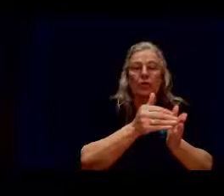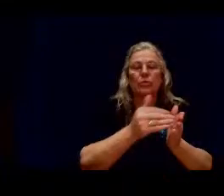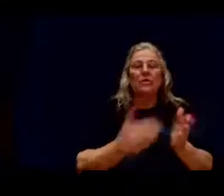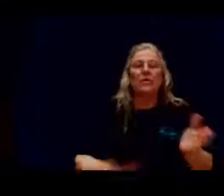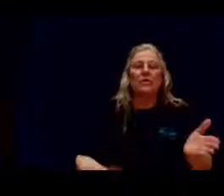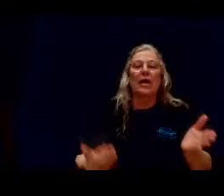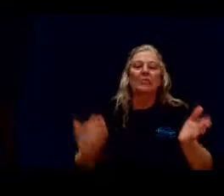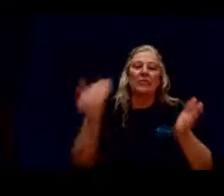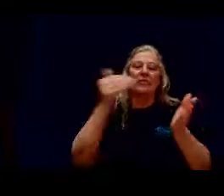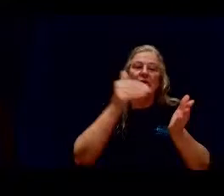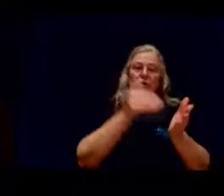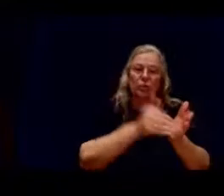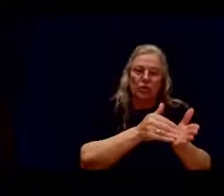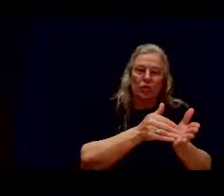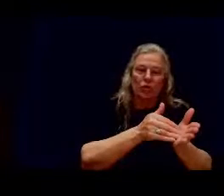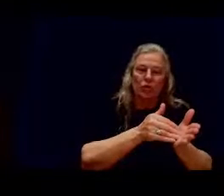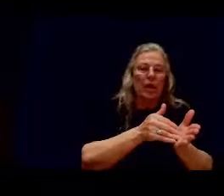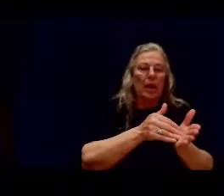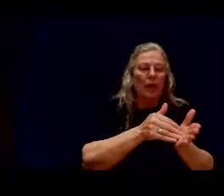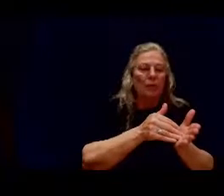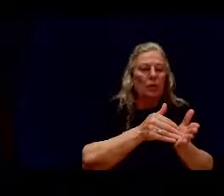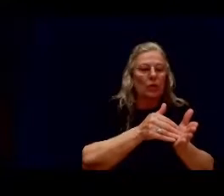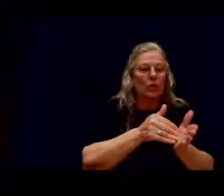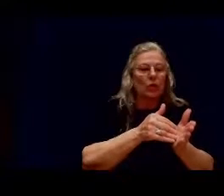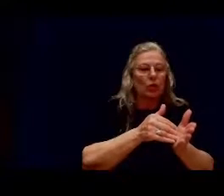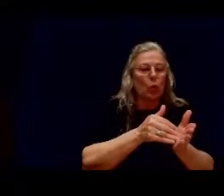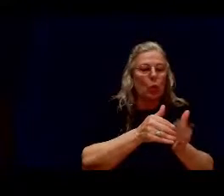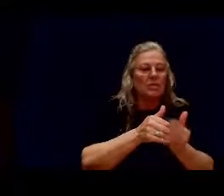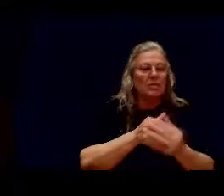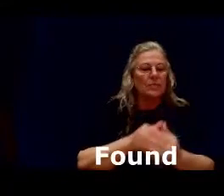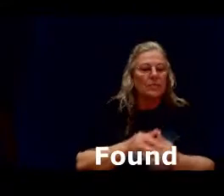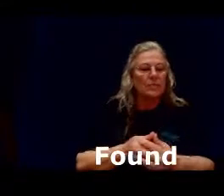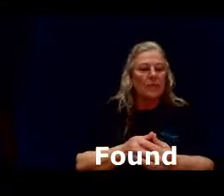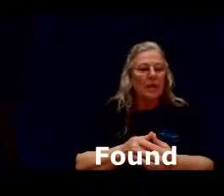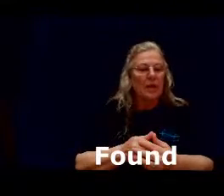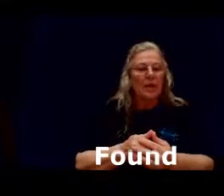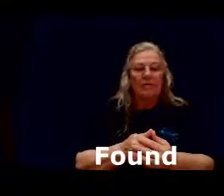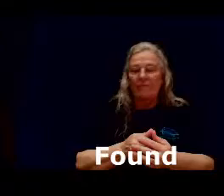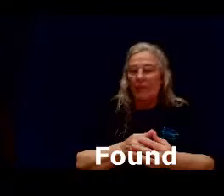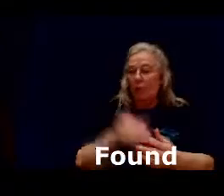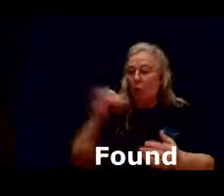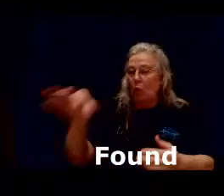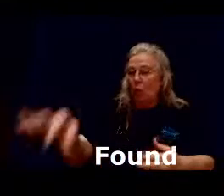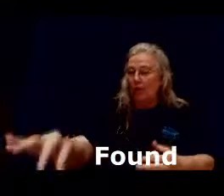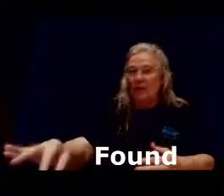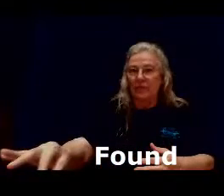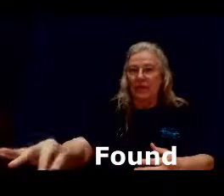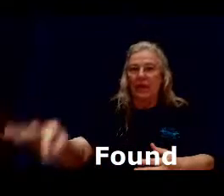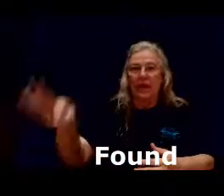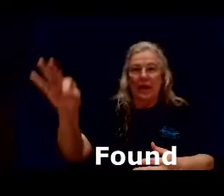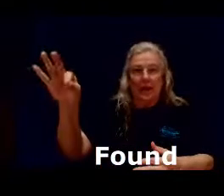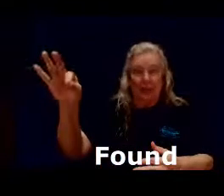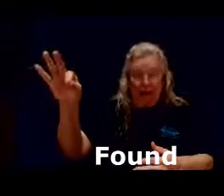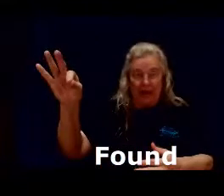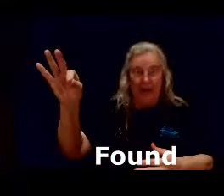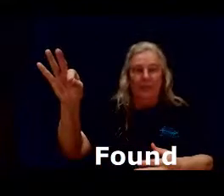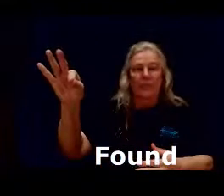to do it several times but if i just return i'm just going to return once found oh it's out there and i pick it up